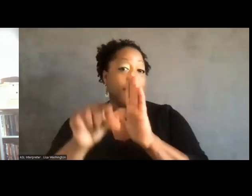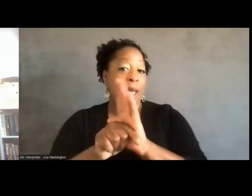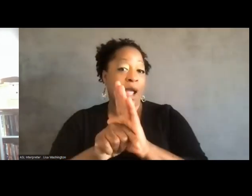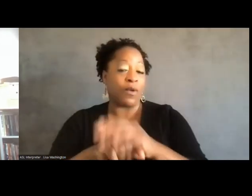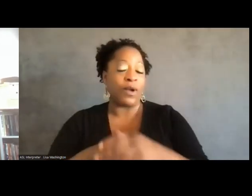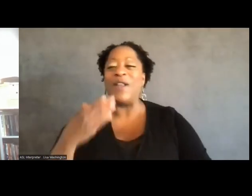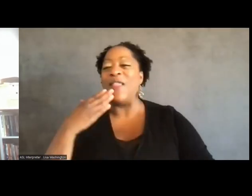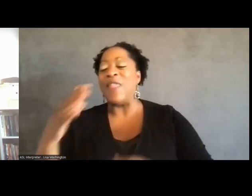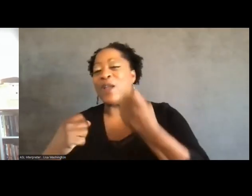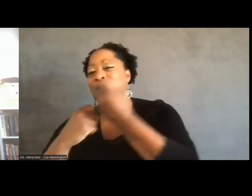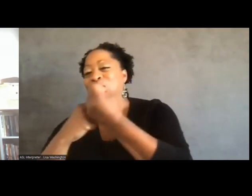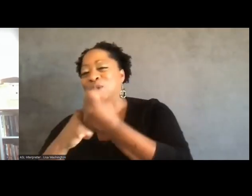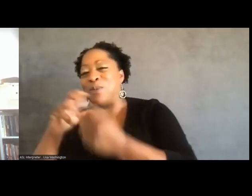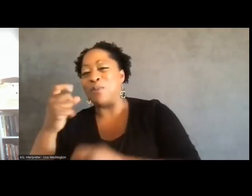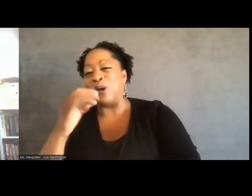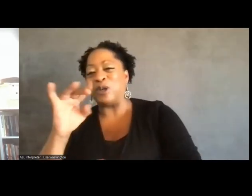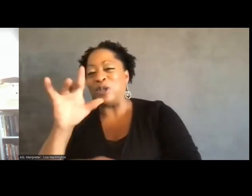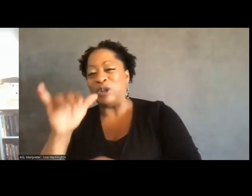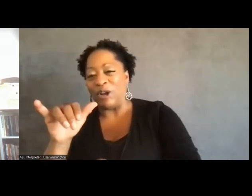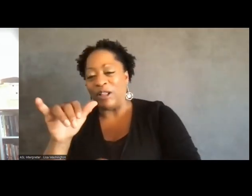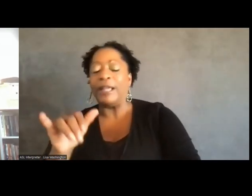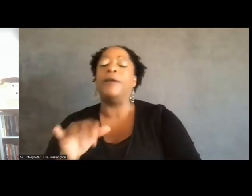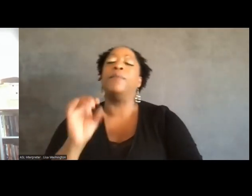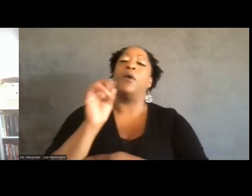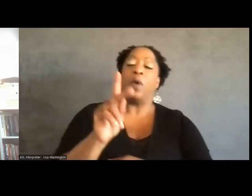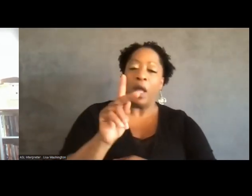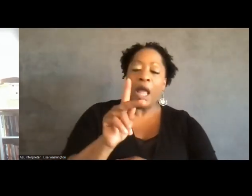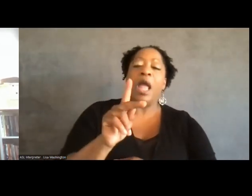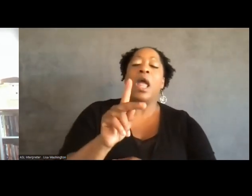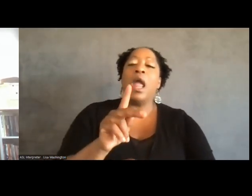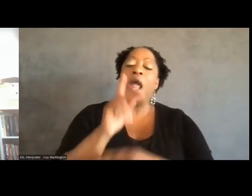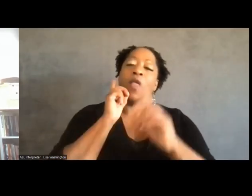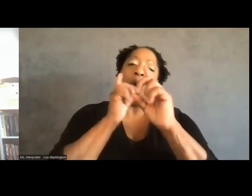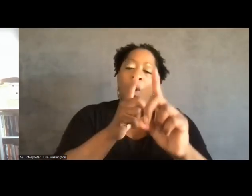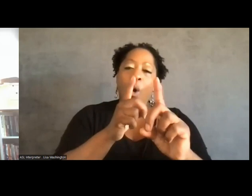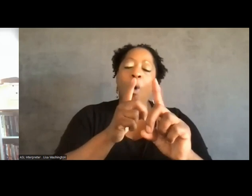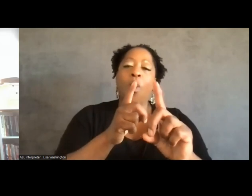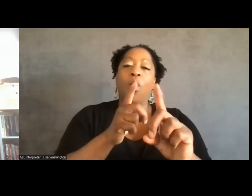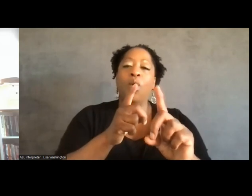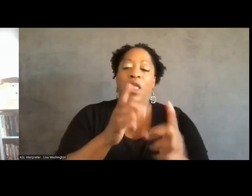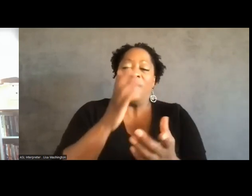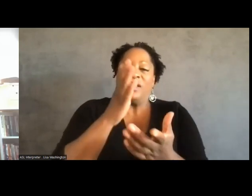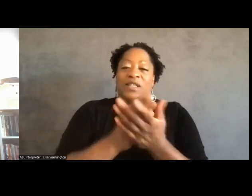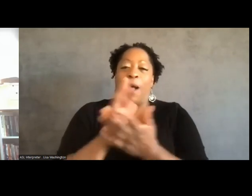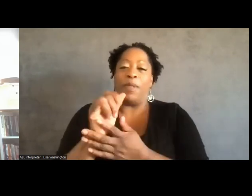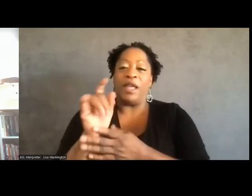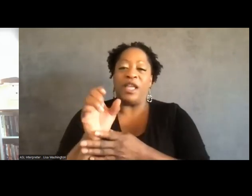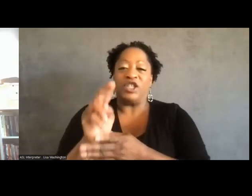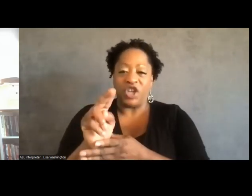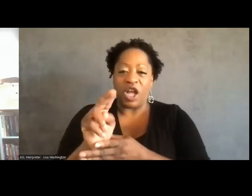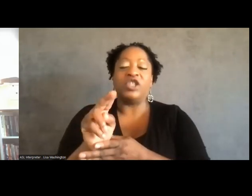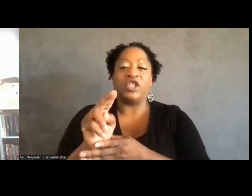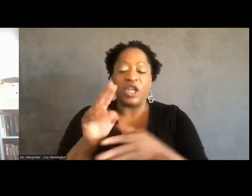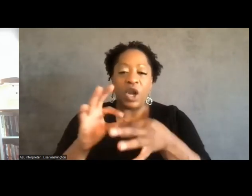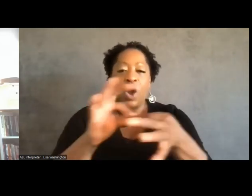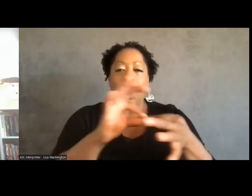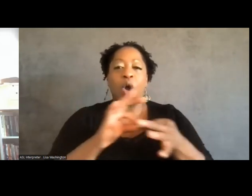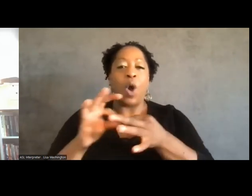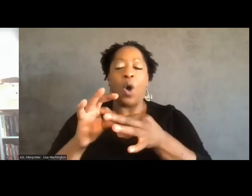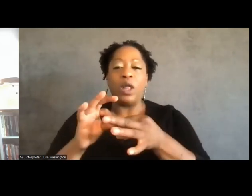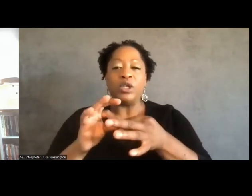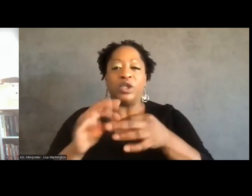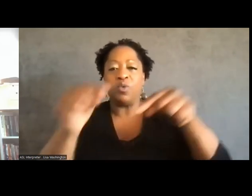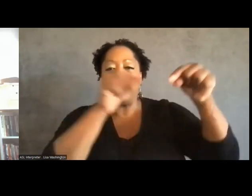So initially, the goal of the Stop the Injunction Coalition was to roll back the temporary gang